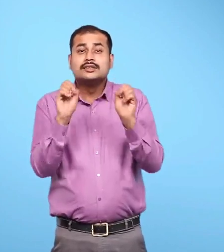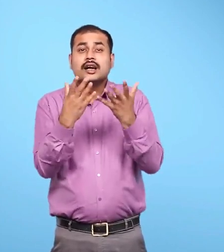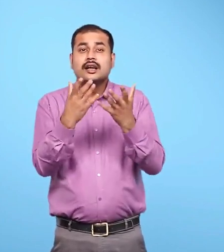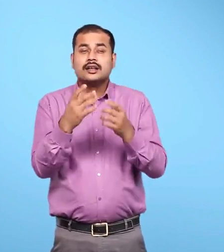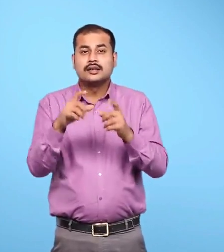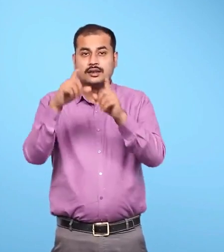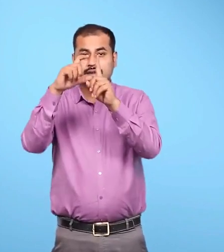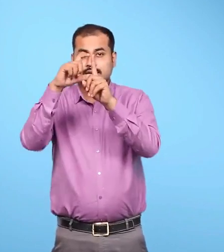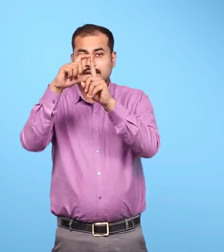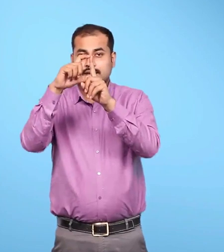D.